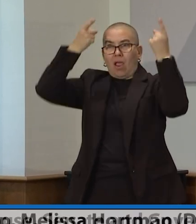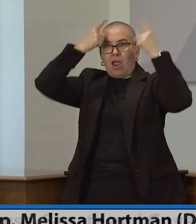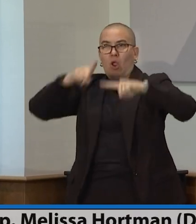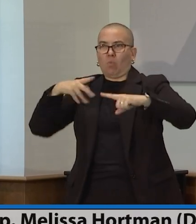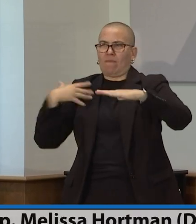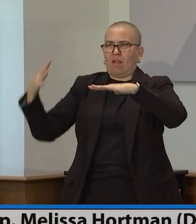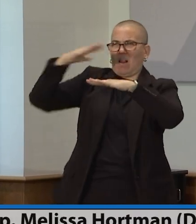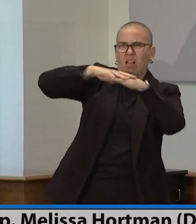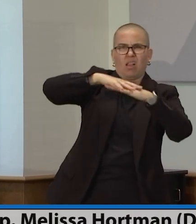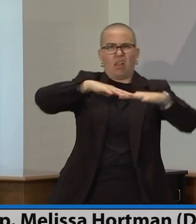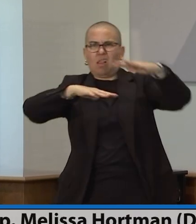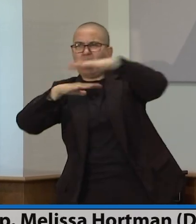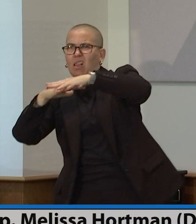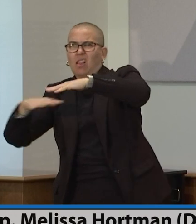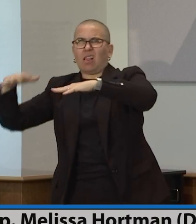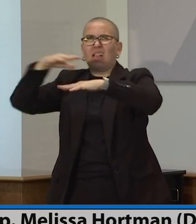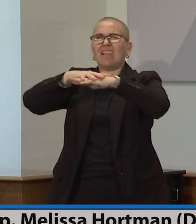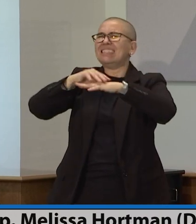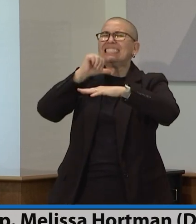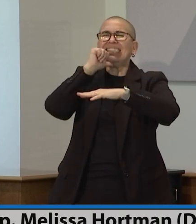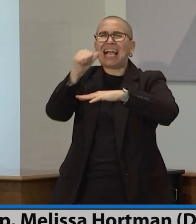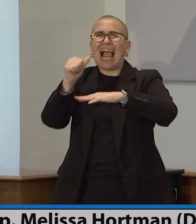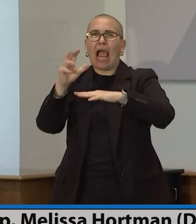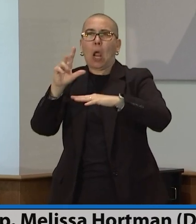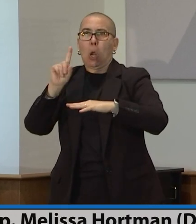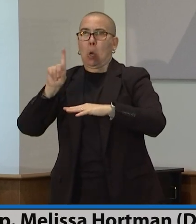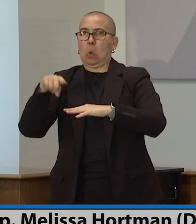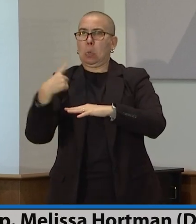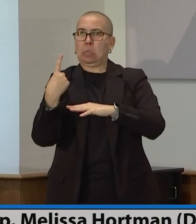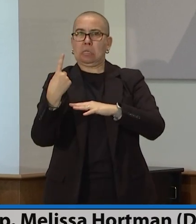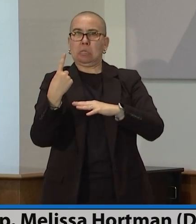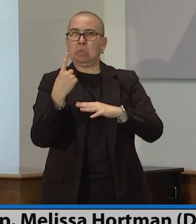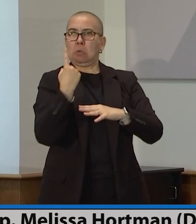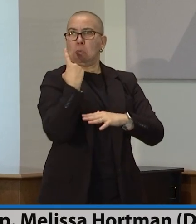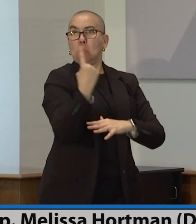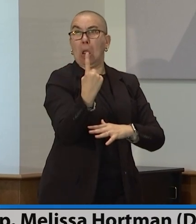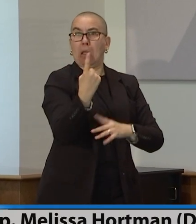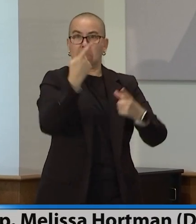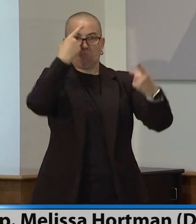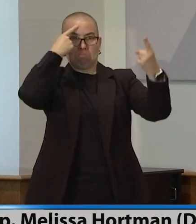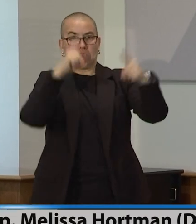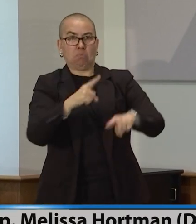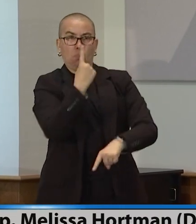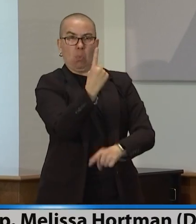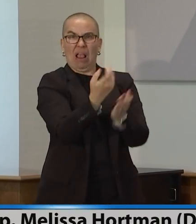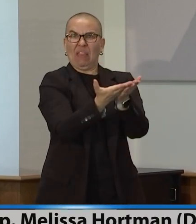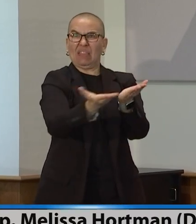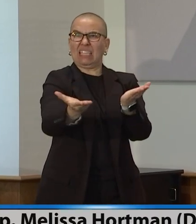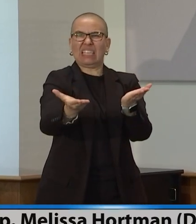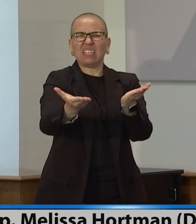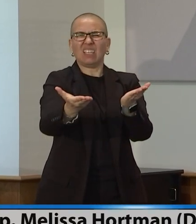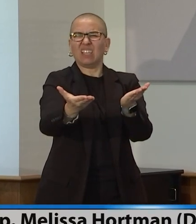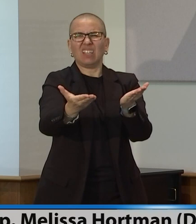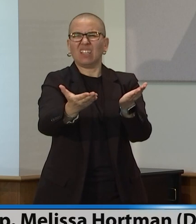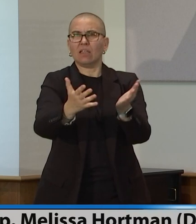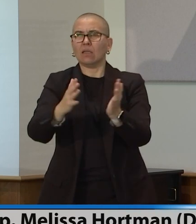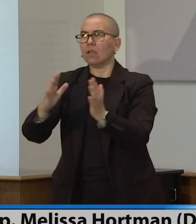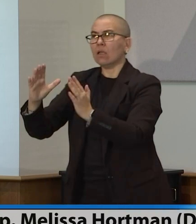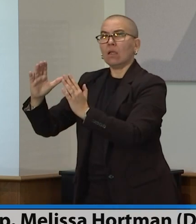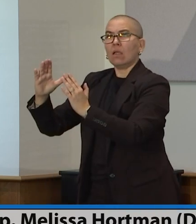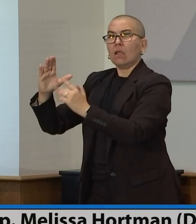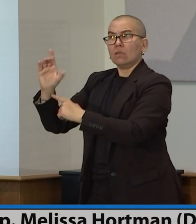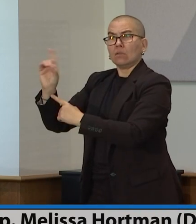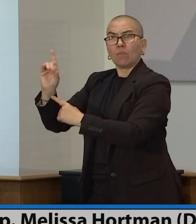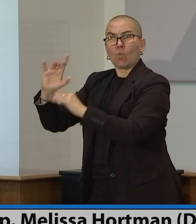us. I don't think that there's anything in the agreement that we, as the House Democrats, don't like. We